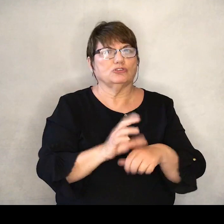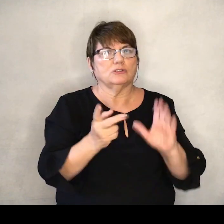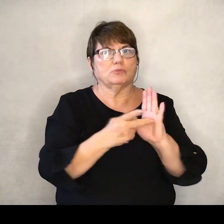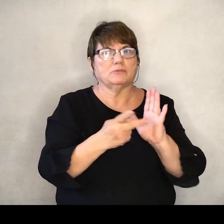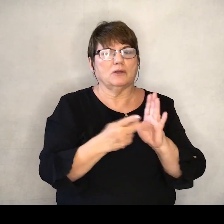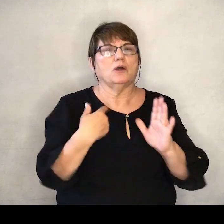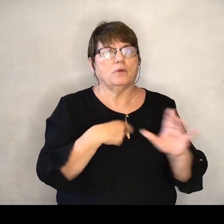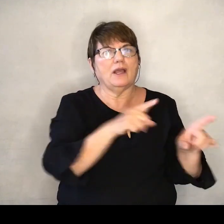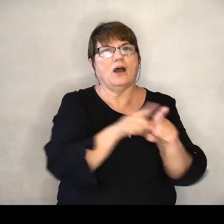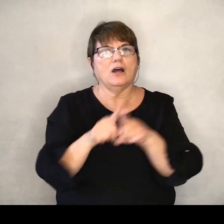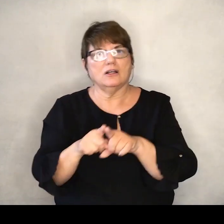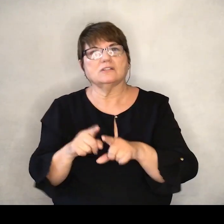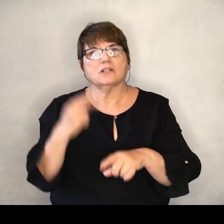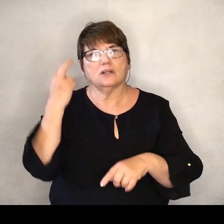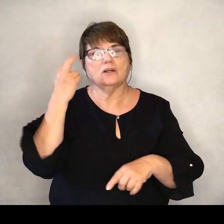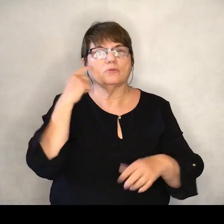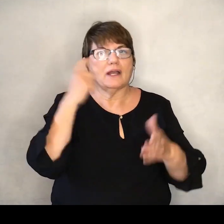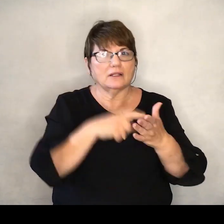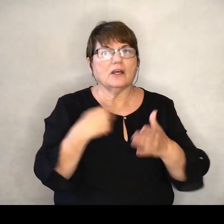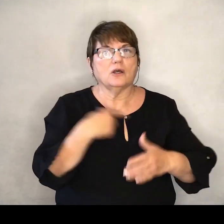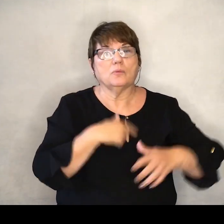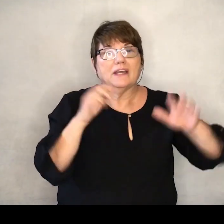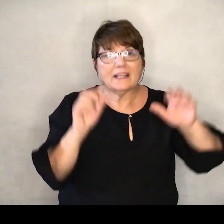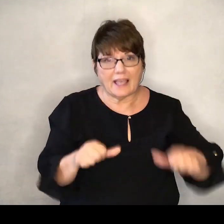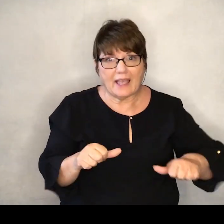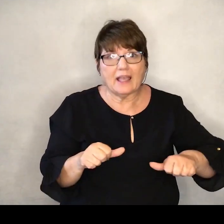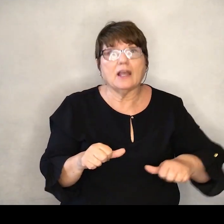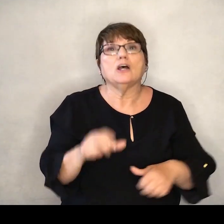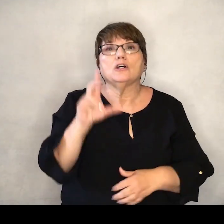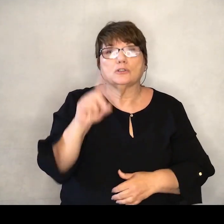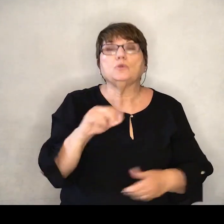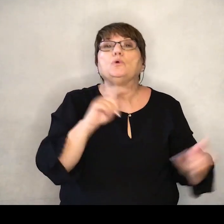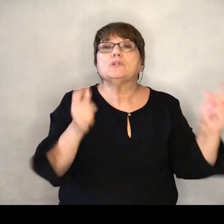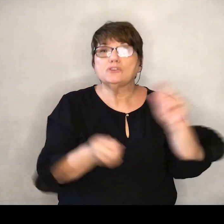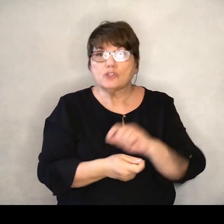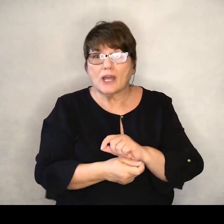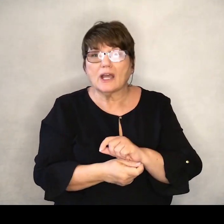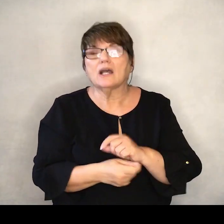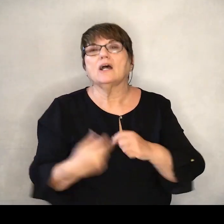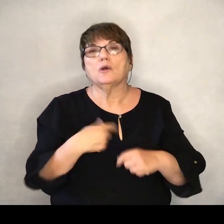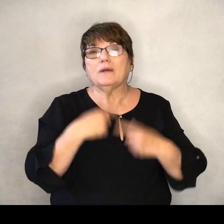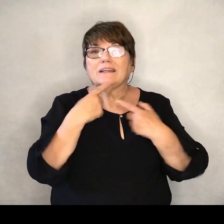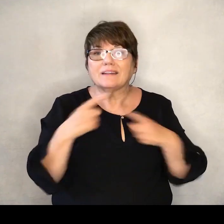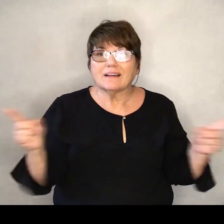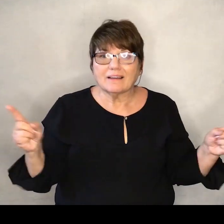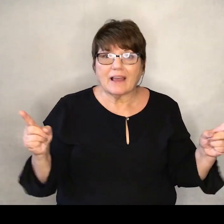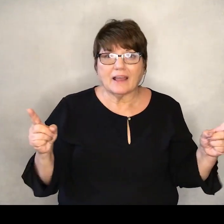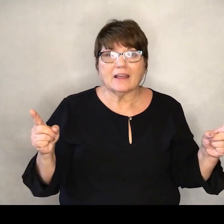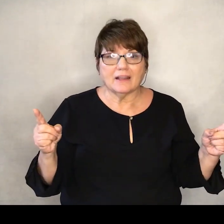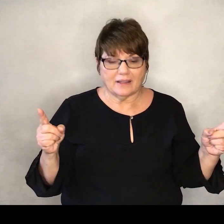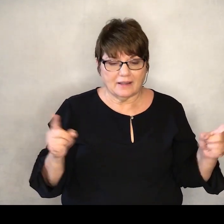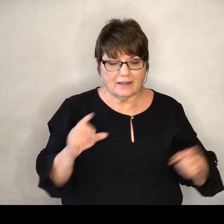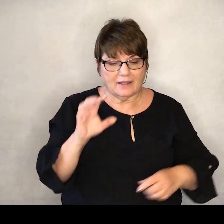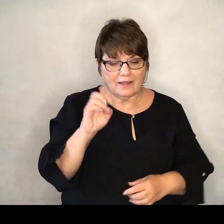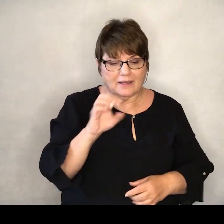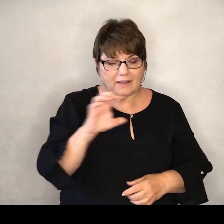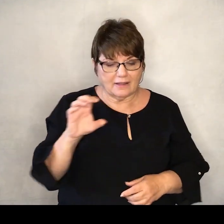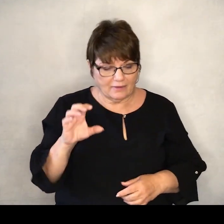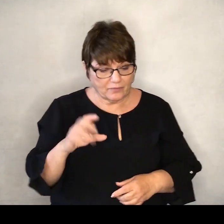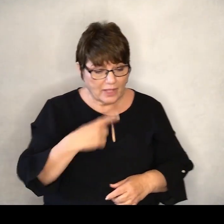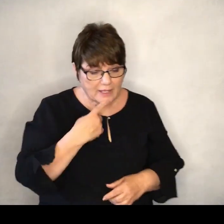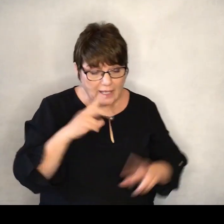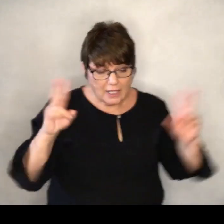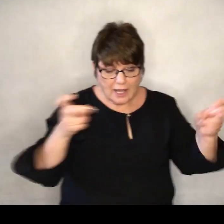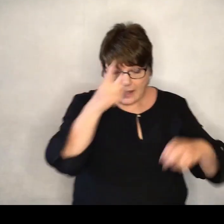also recognize that we can and we, as a matter of fact, do change. We declare ecclesia reformata